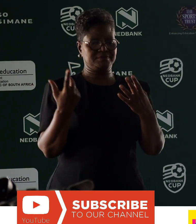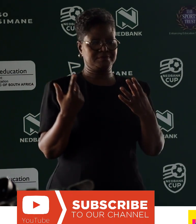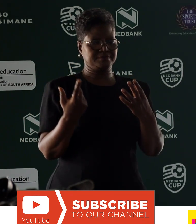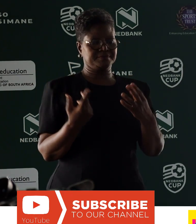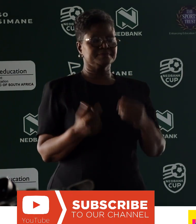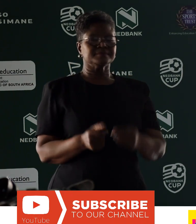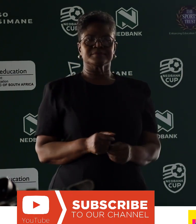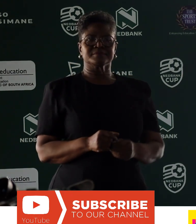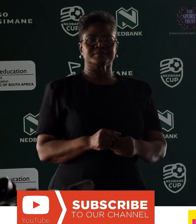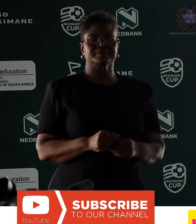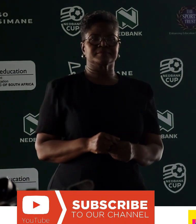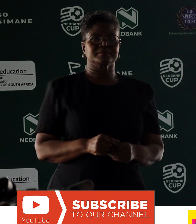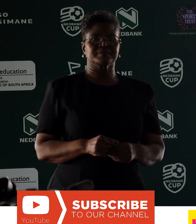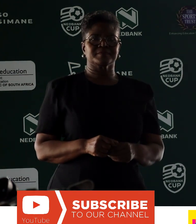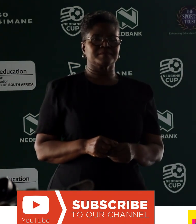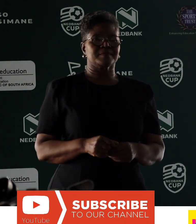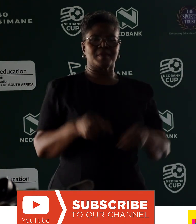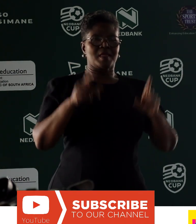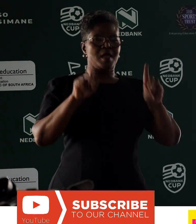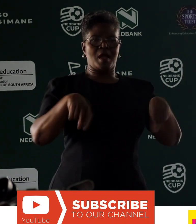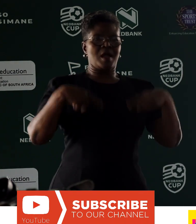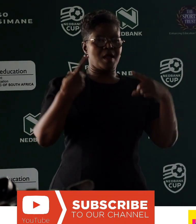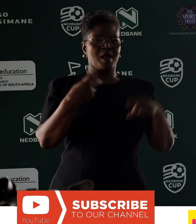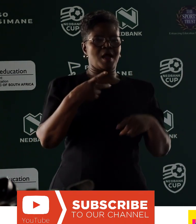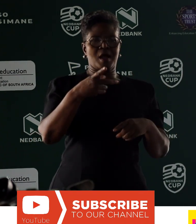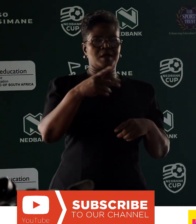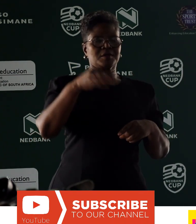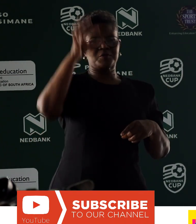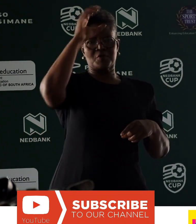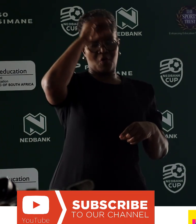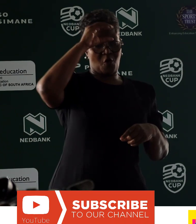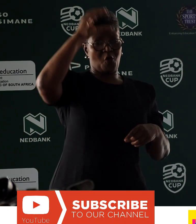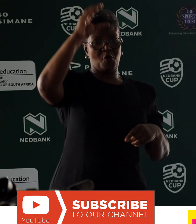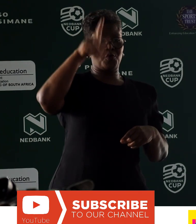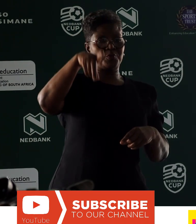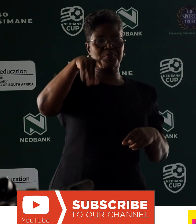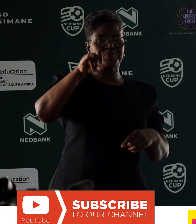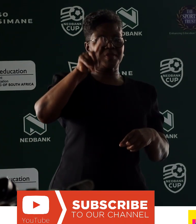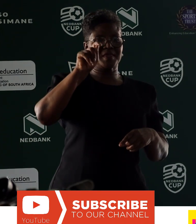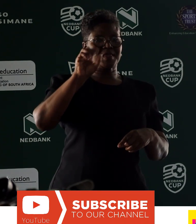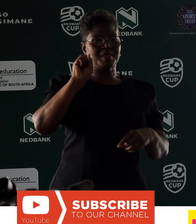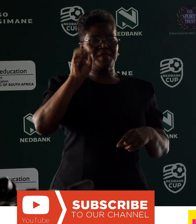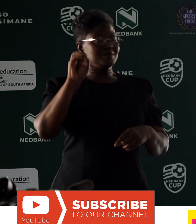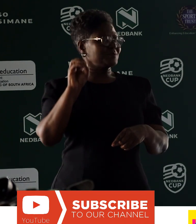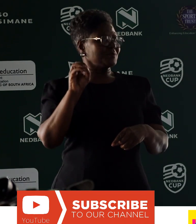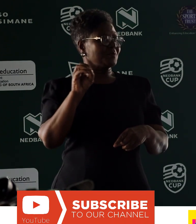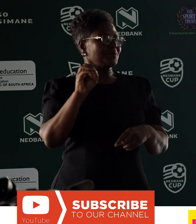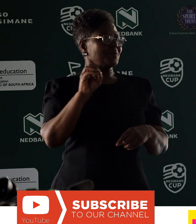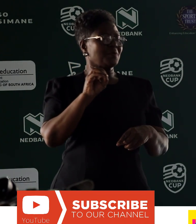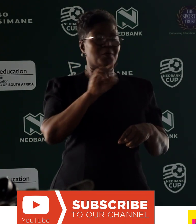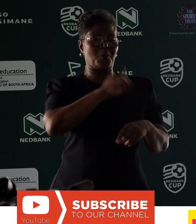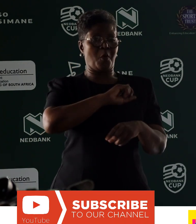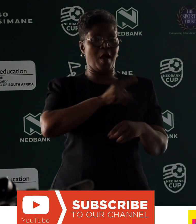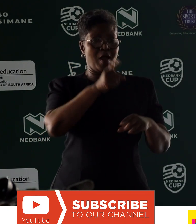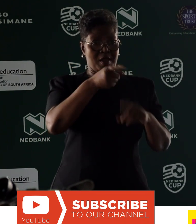I can't talk about Peter being in China, because it's from Corza.